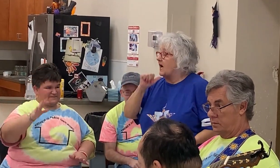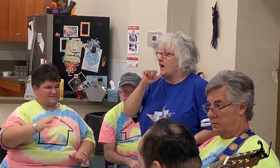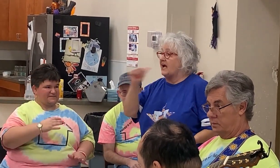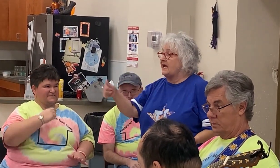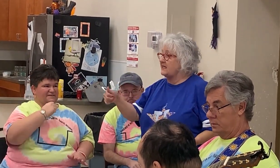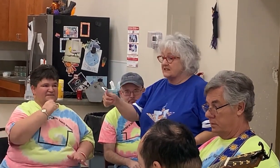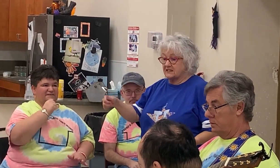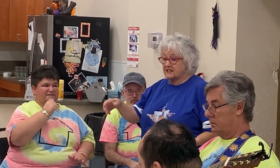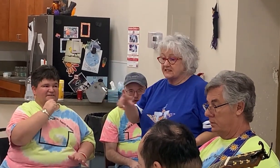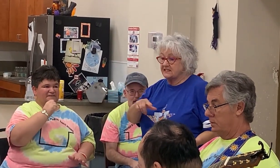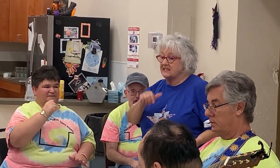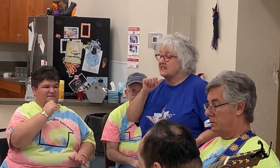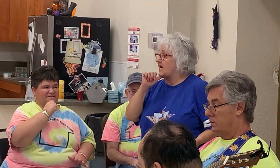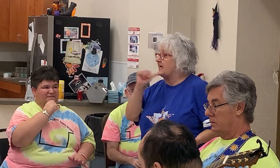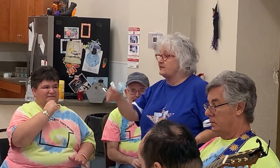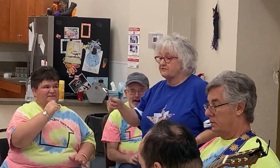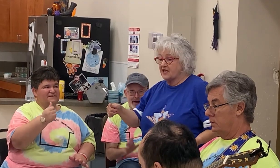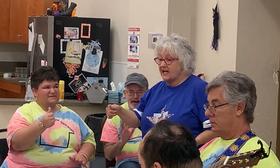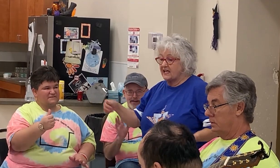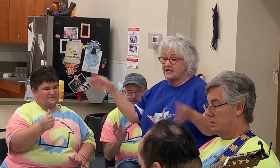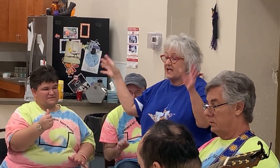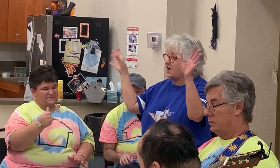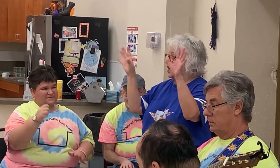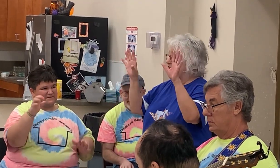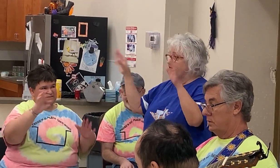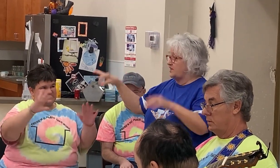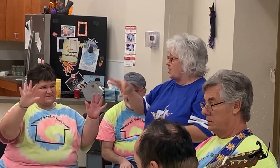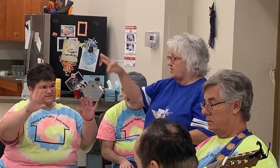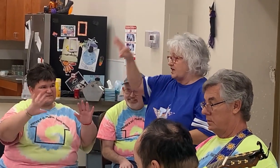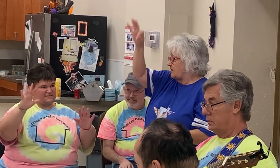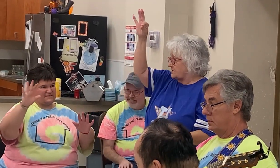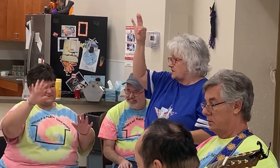I... Because he says I ain't afraid of no ghosts.